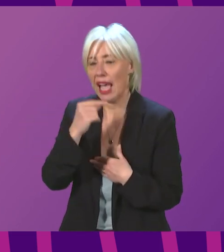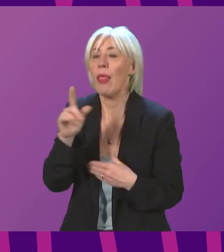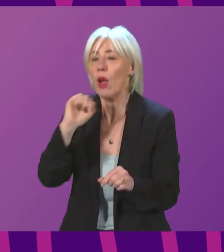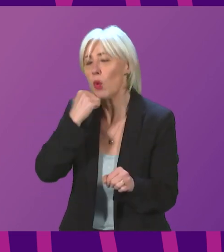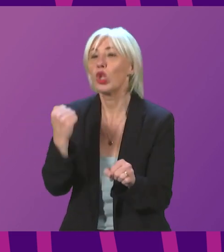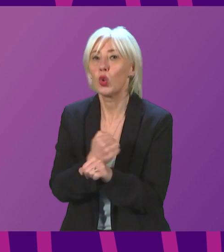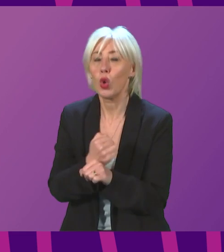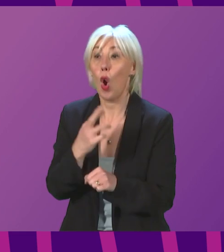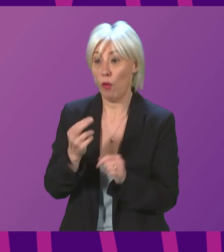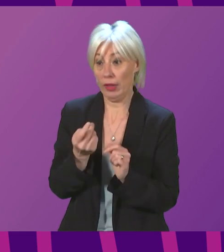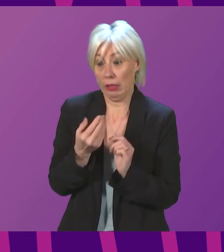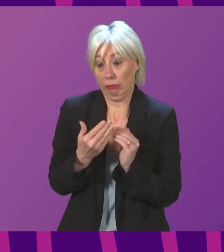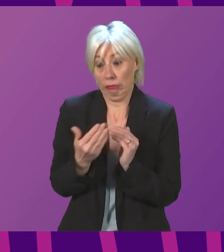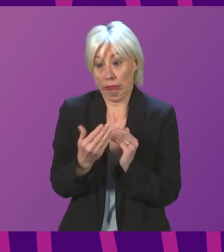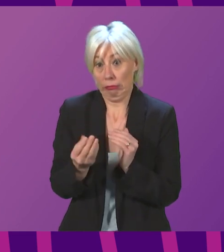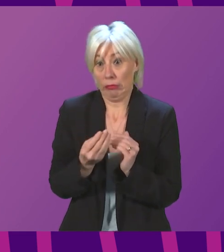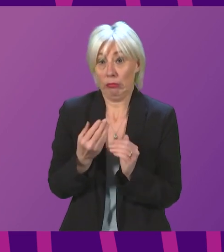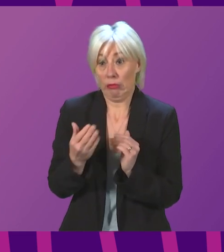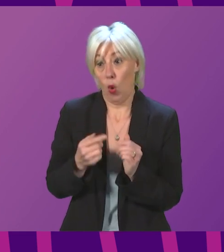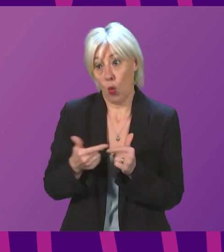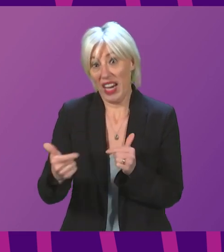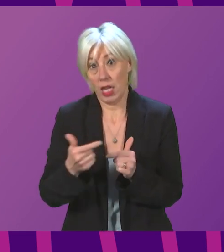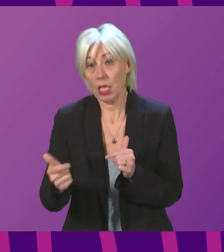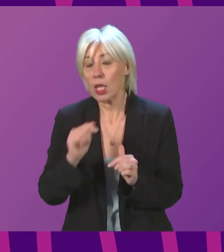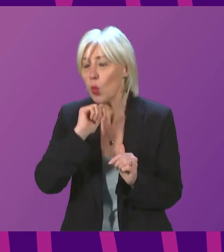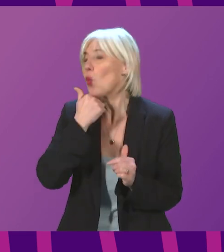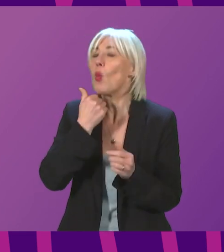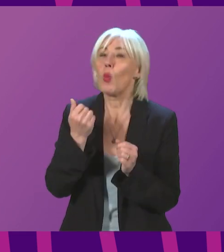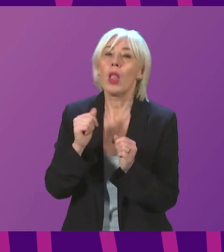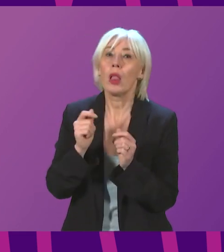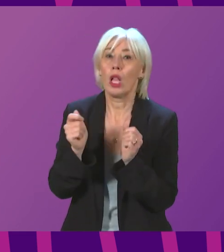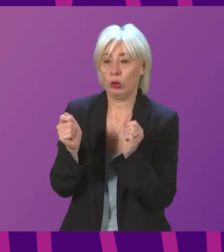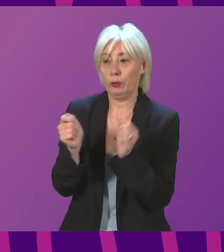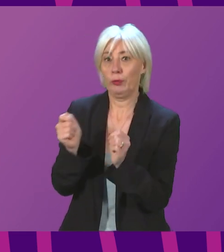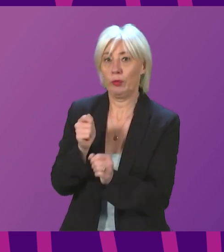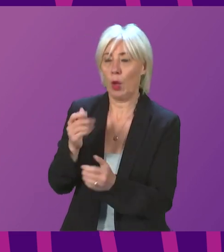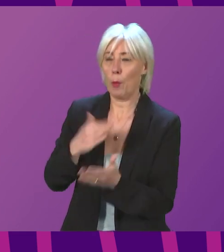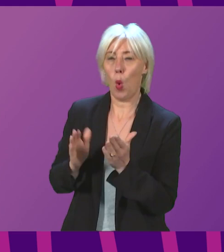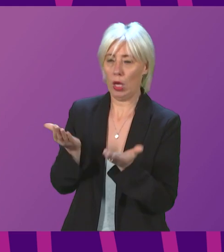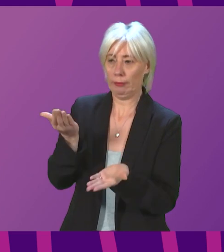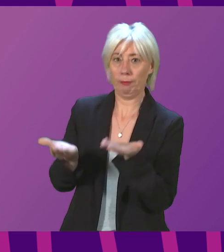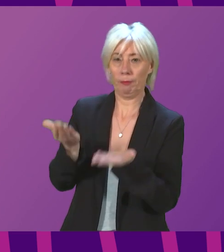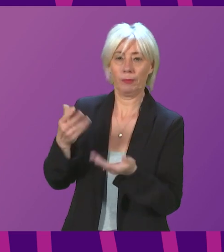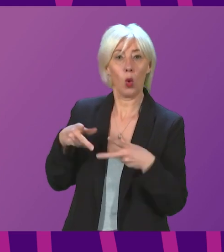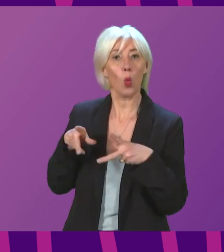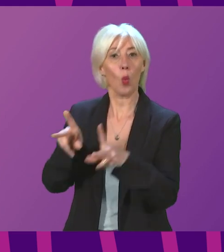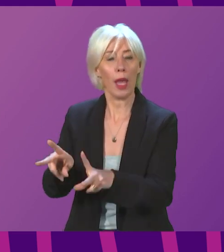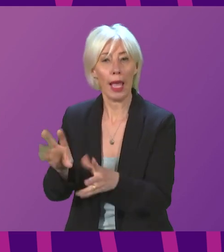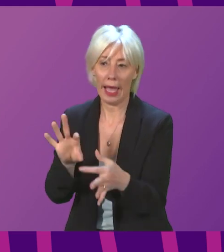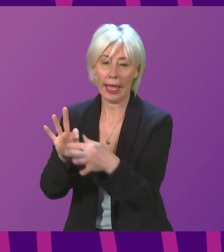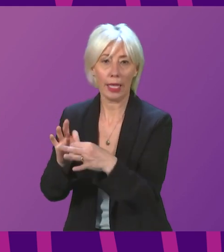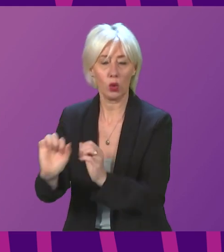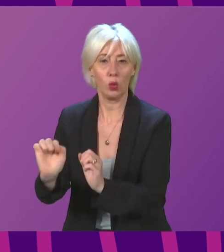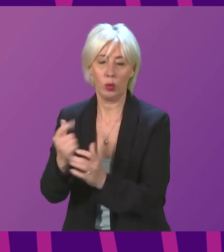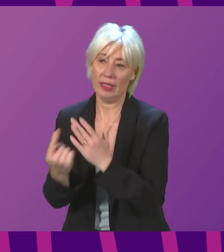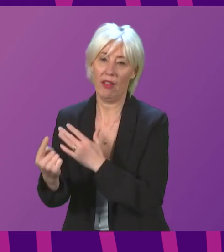the next days, certainly the next couple of weeks, we will start to move to a more proportionate system in terms of self